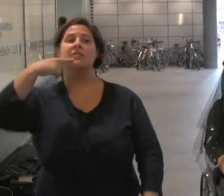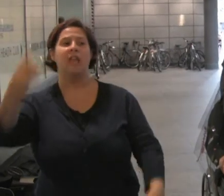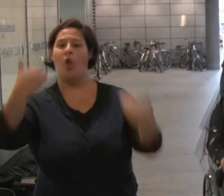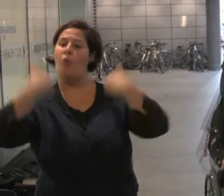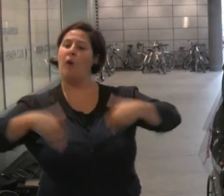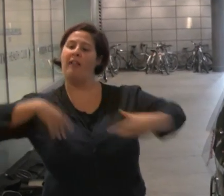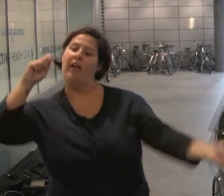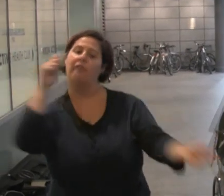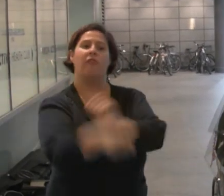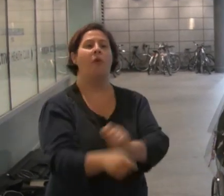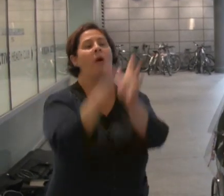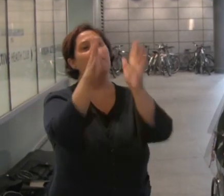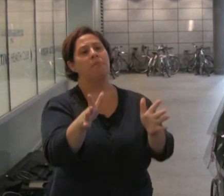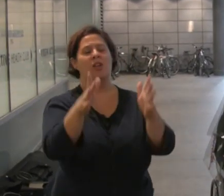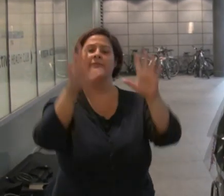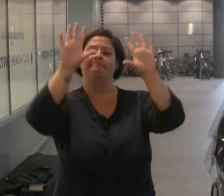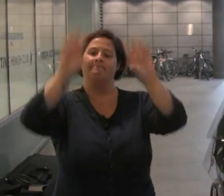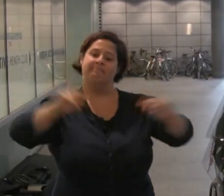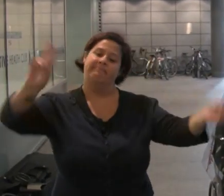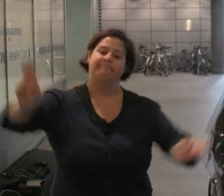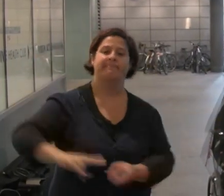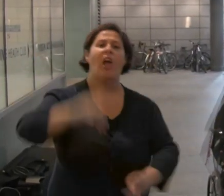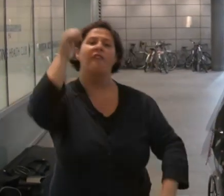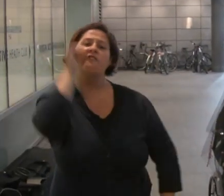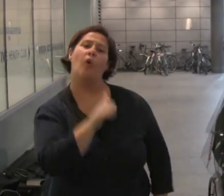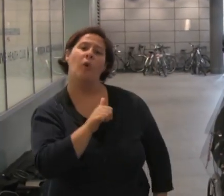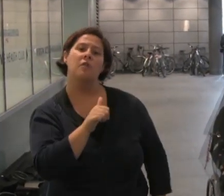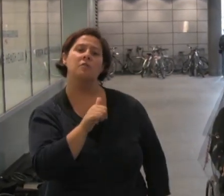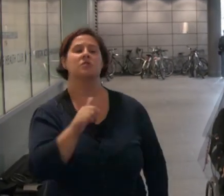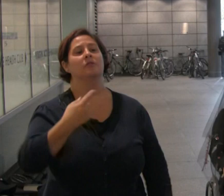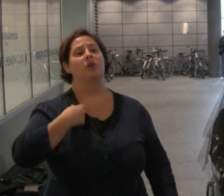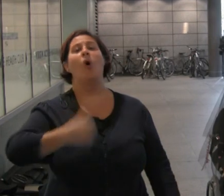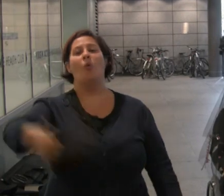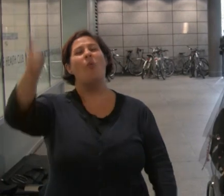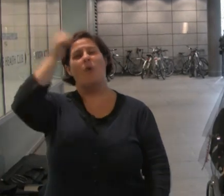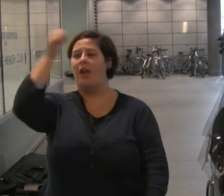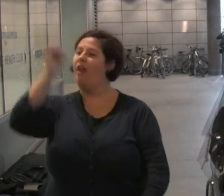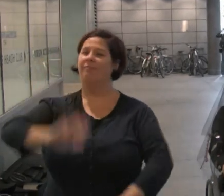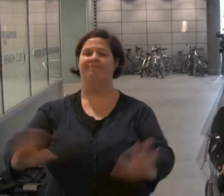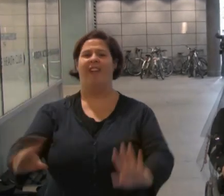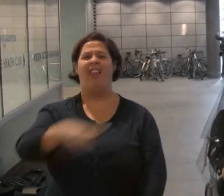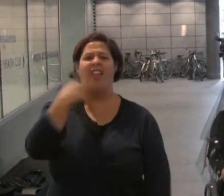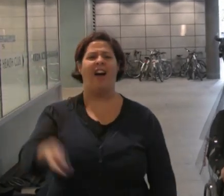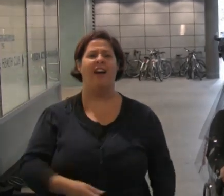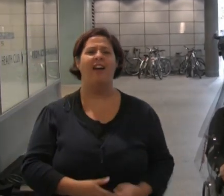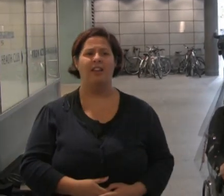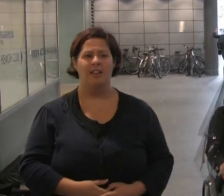reform is about reforming fraud from the system, we now know that this is a lie.